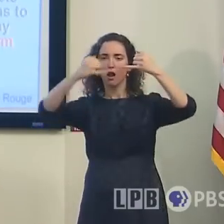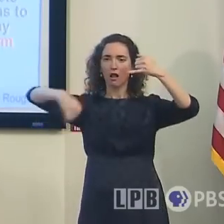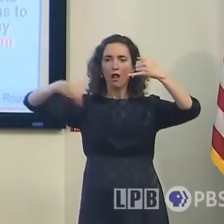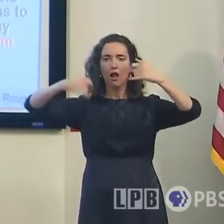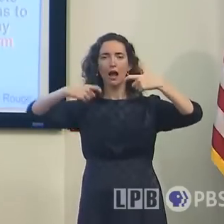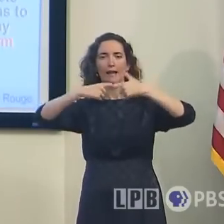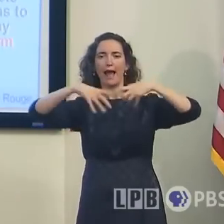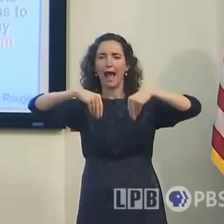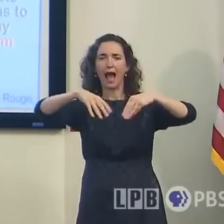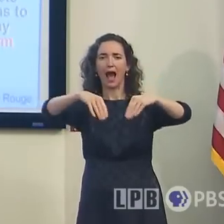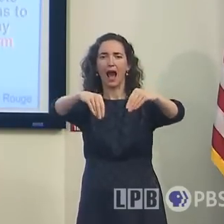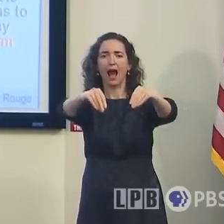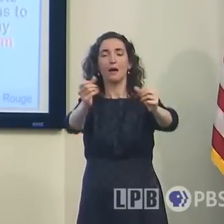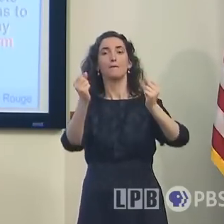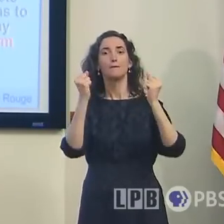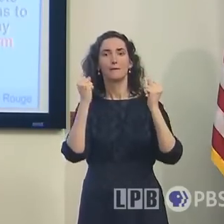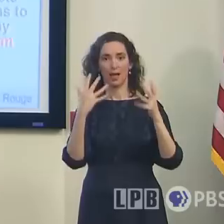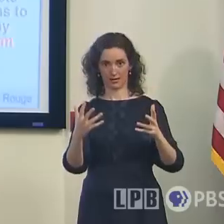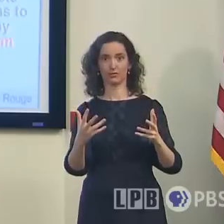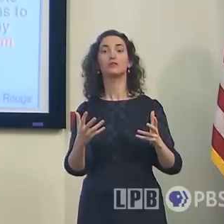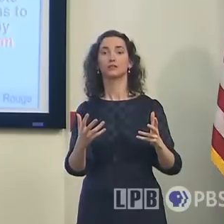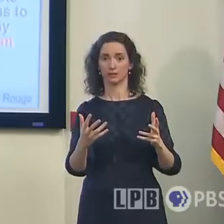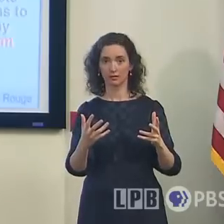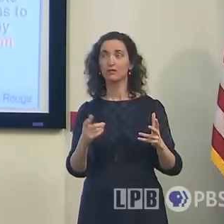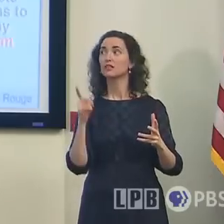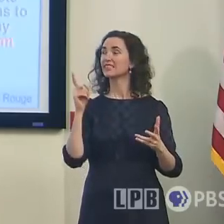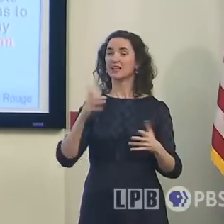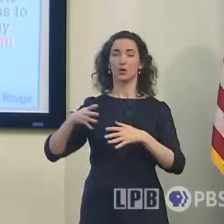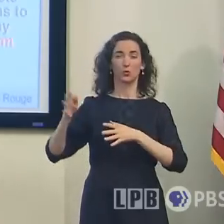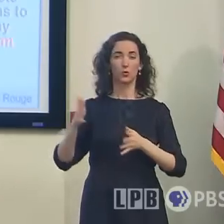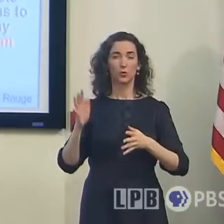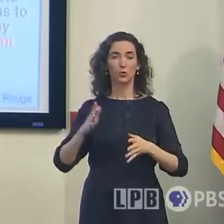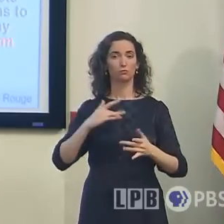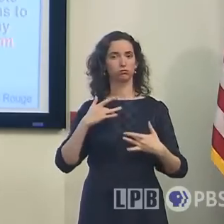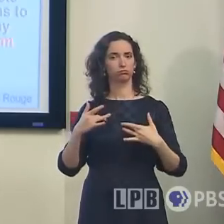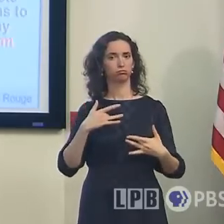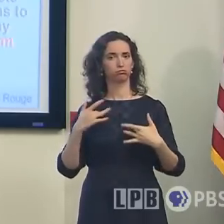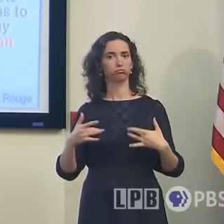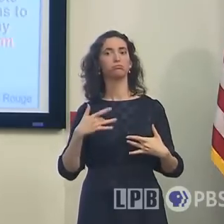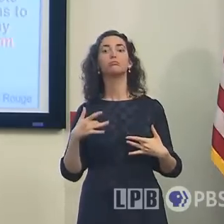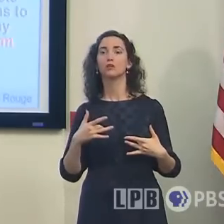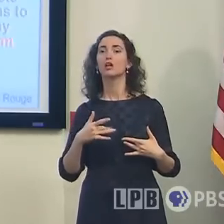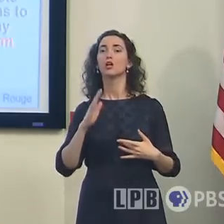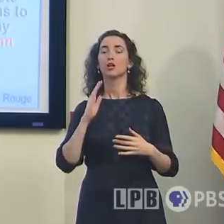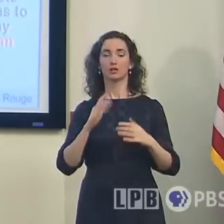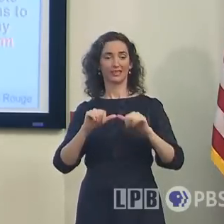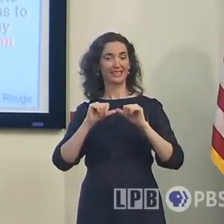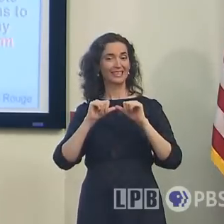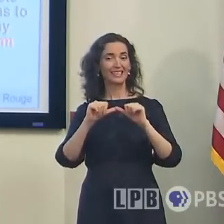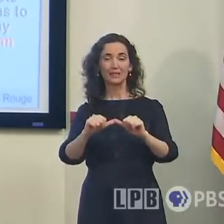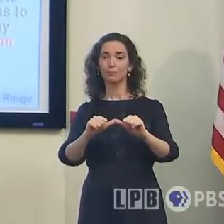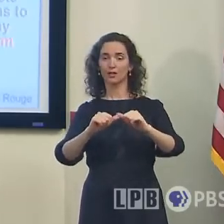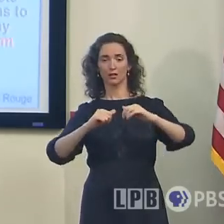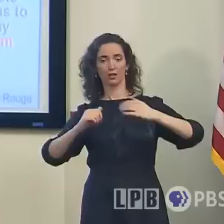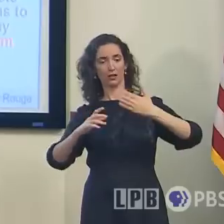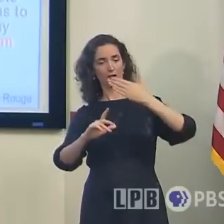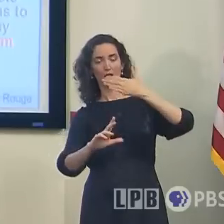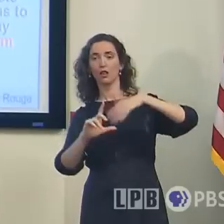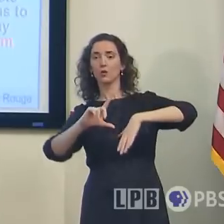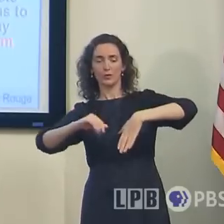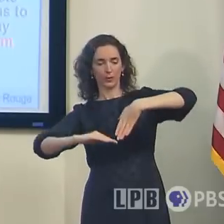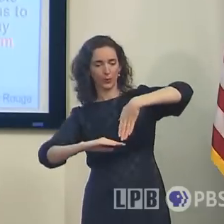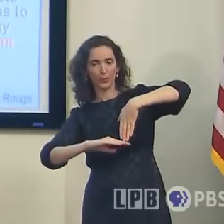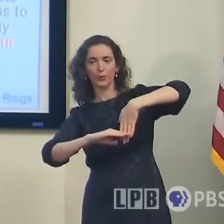and concerns from that wind over 100 miles per hour working way inland. And I'll show some graphics to give the